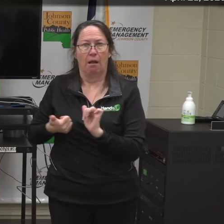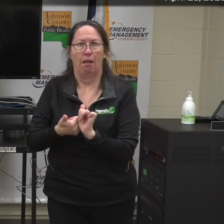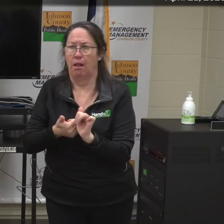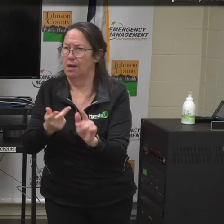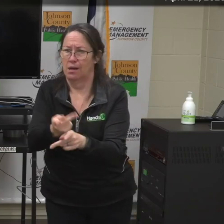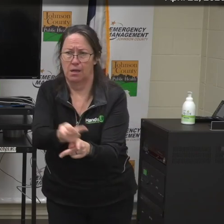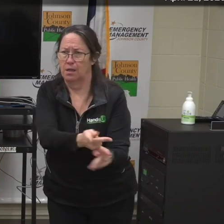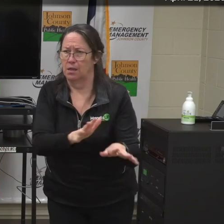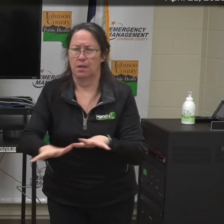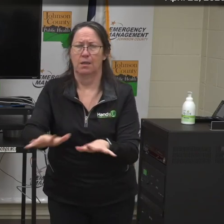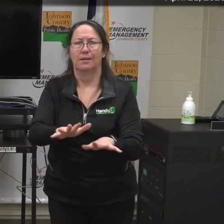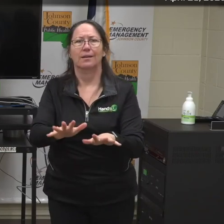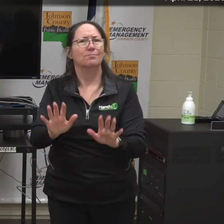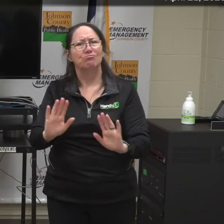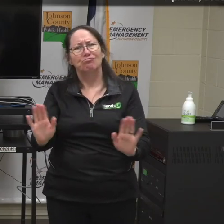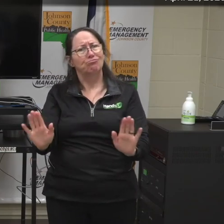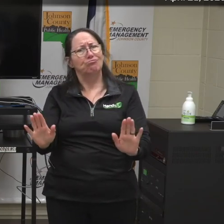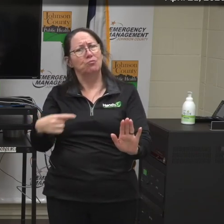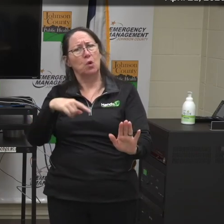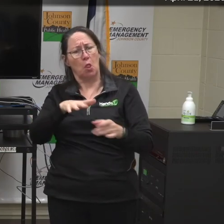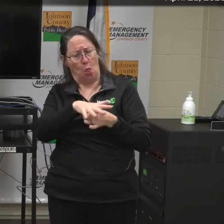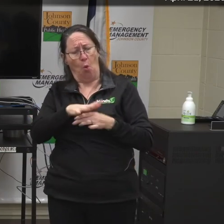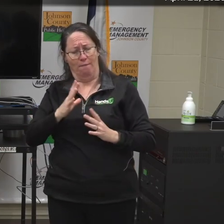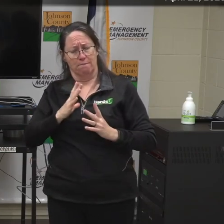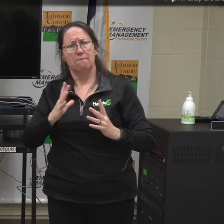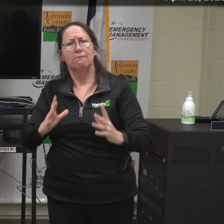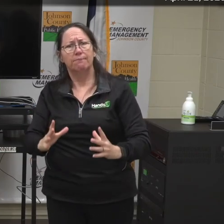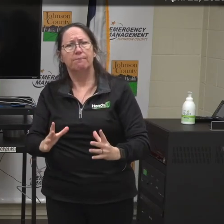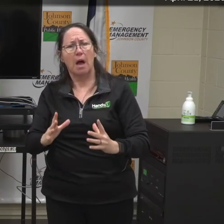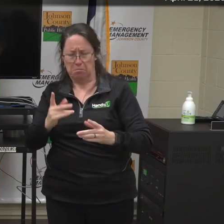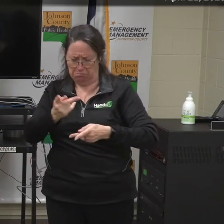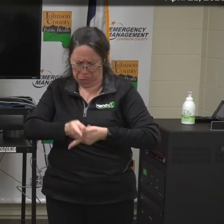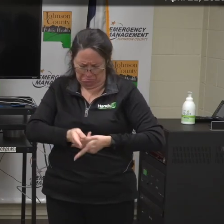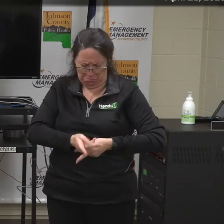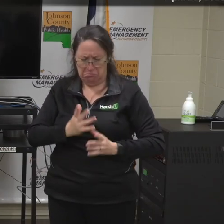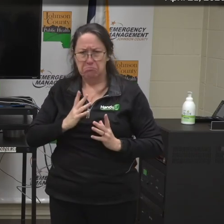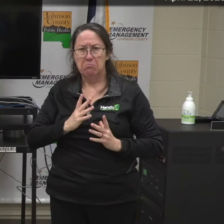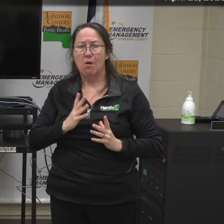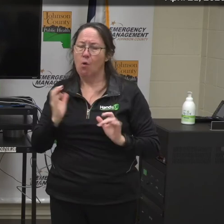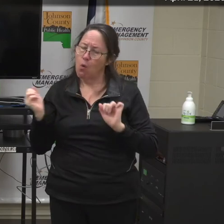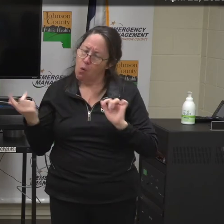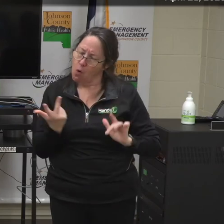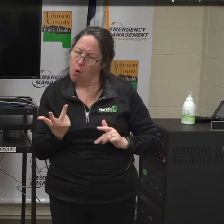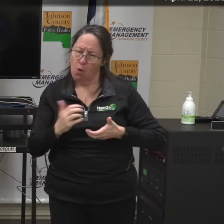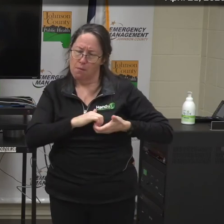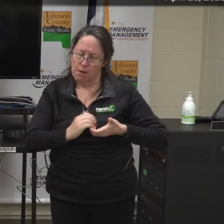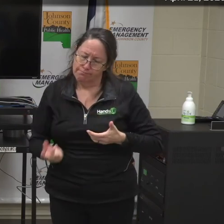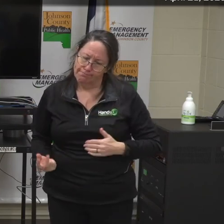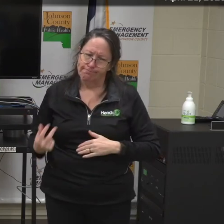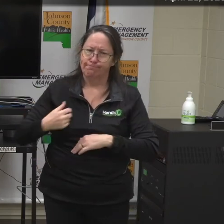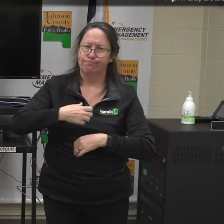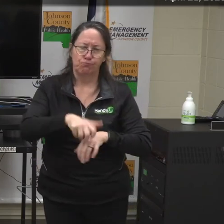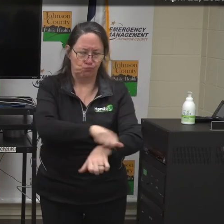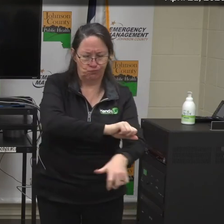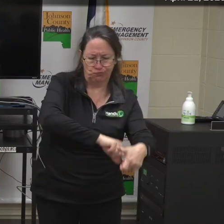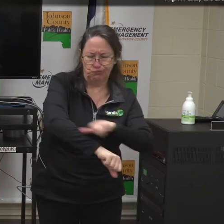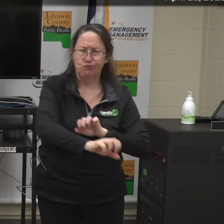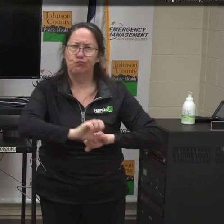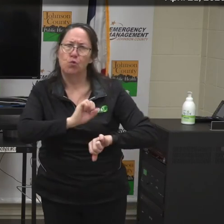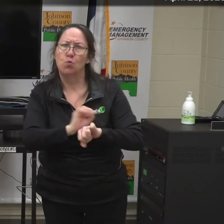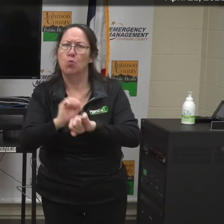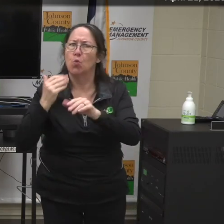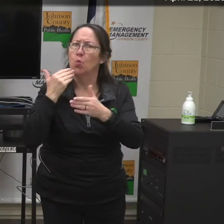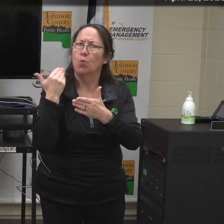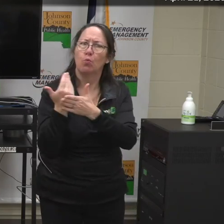with the patient load, and that's not the case here locally. So again, all of our partners have stepped up to the plate, done a great job responding